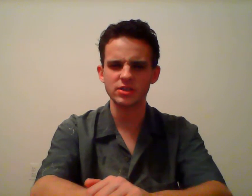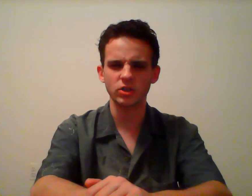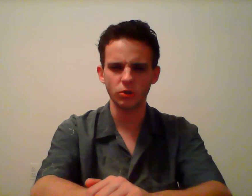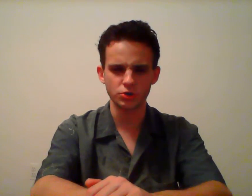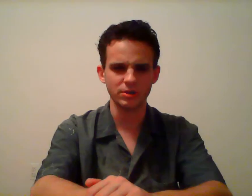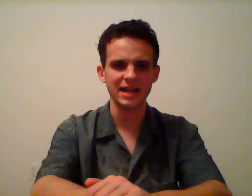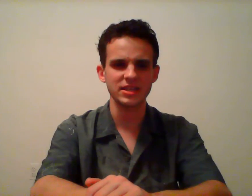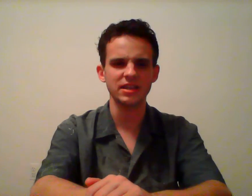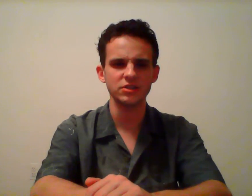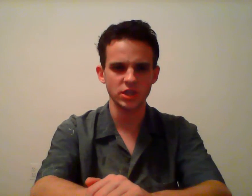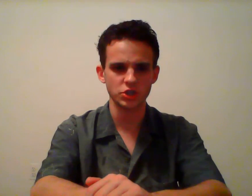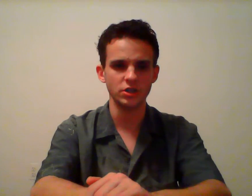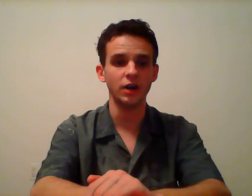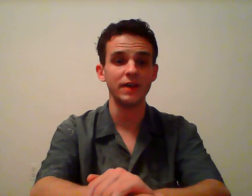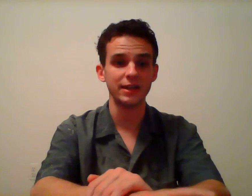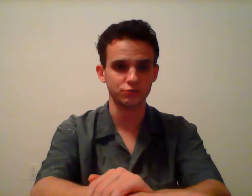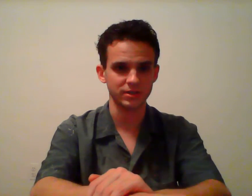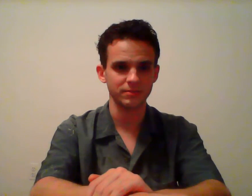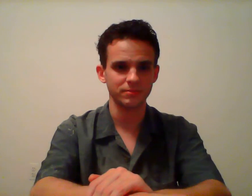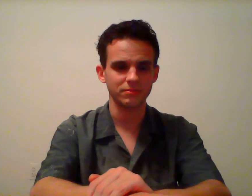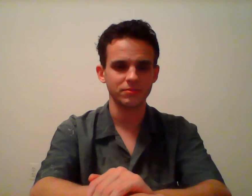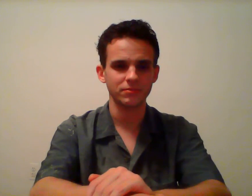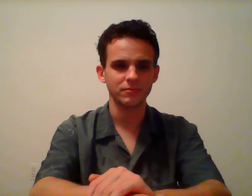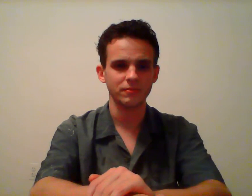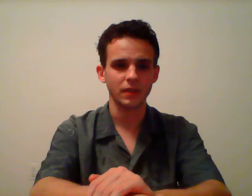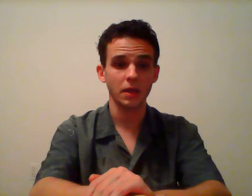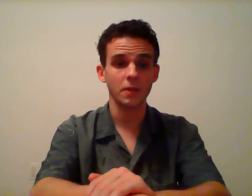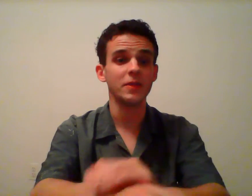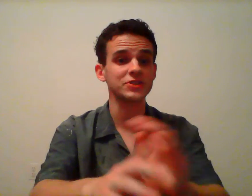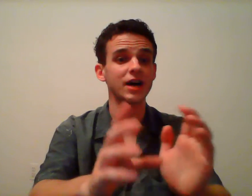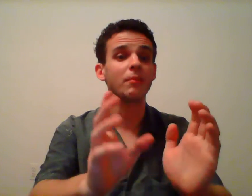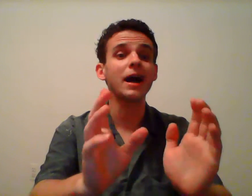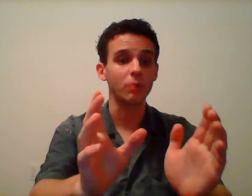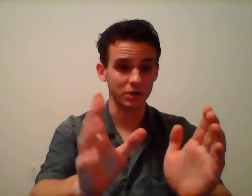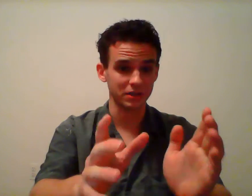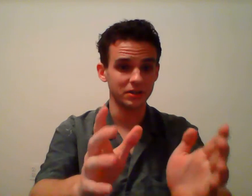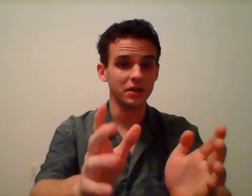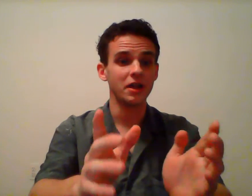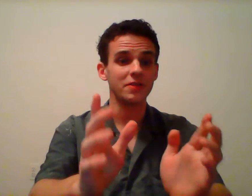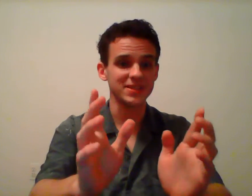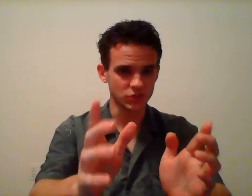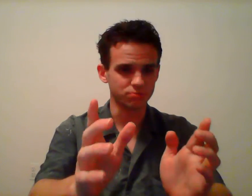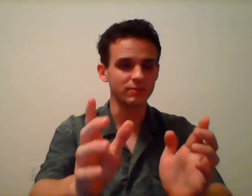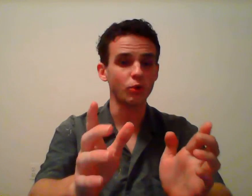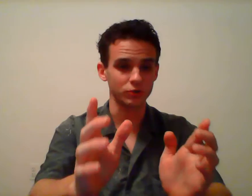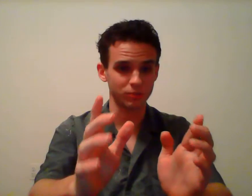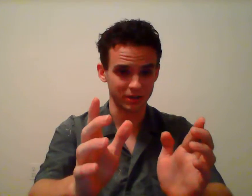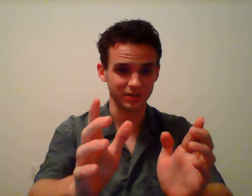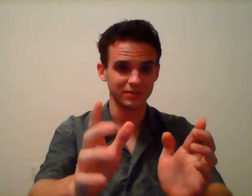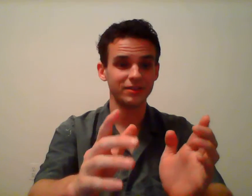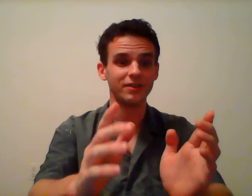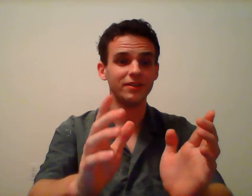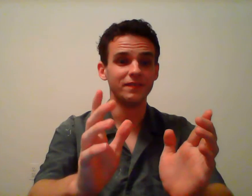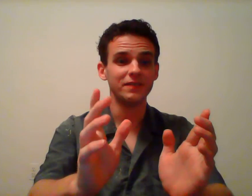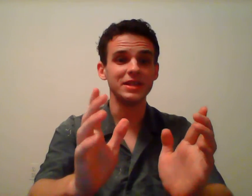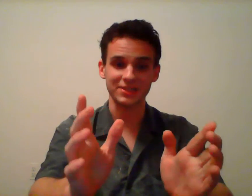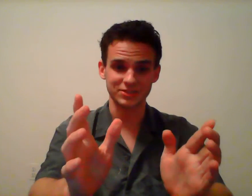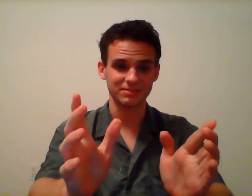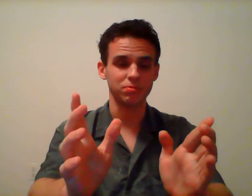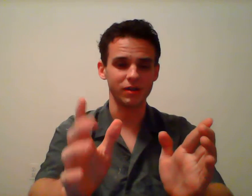disclosure as a condition of entry. That's not my wording. That's the Supreme Court's wording. Yes, there are